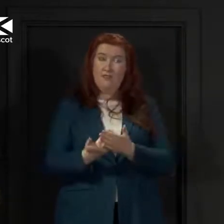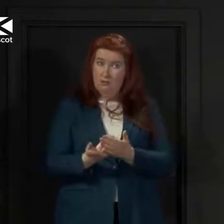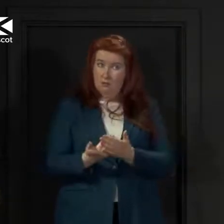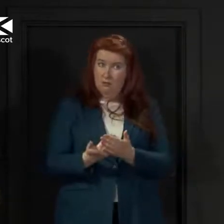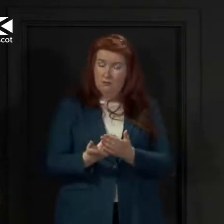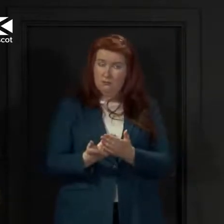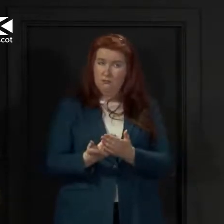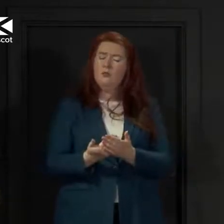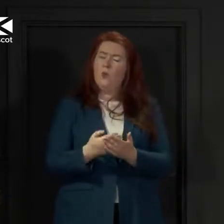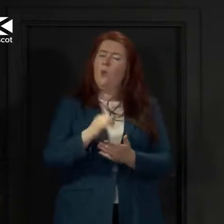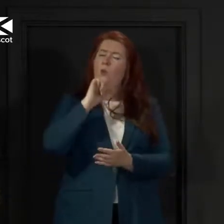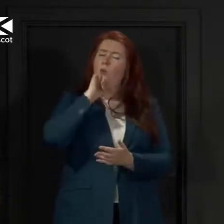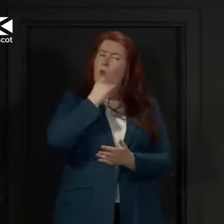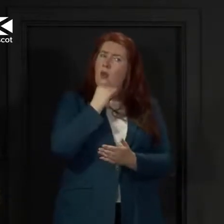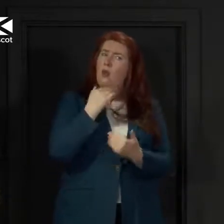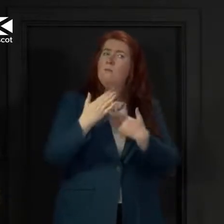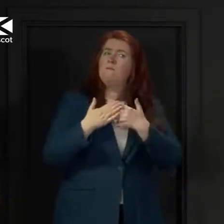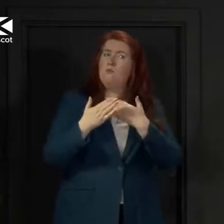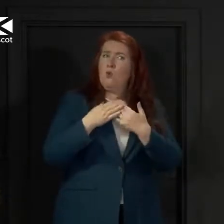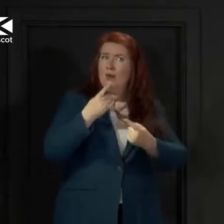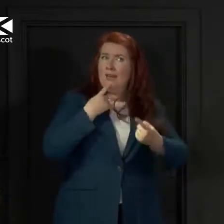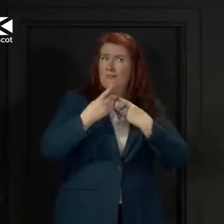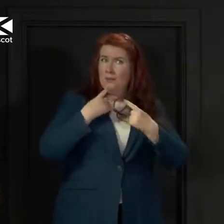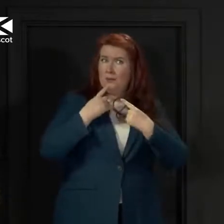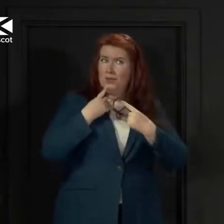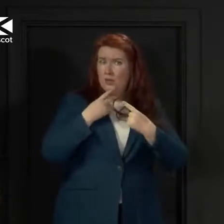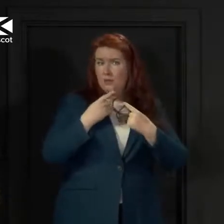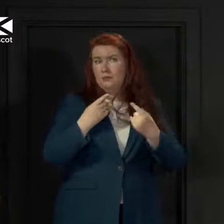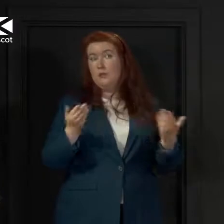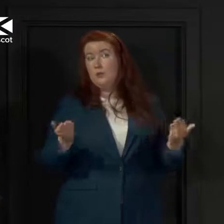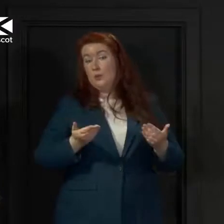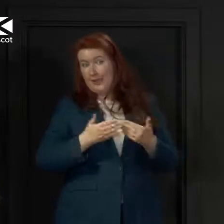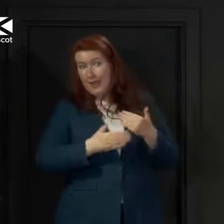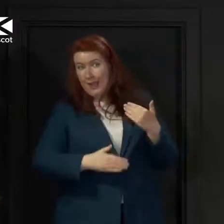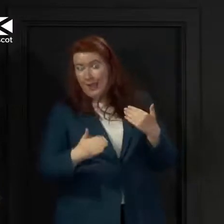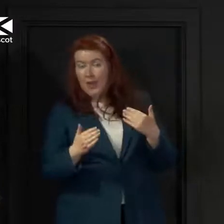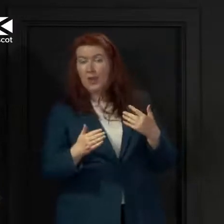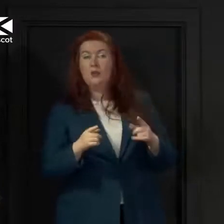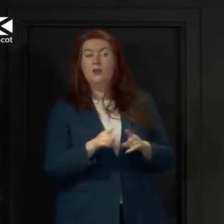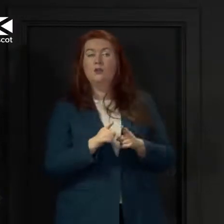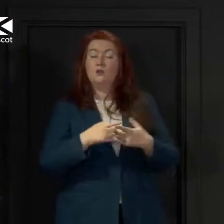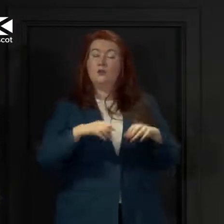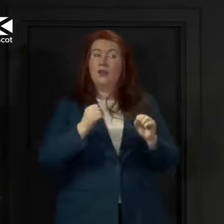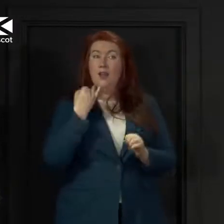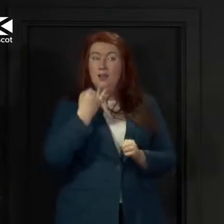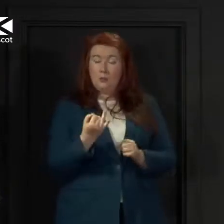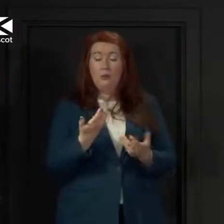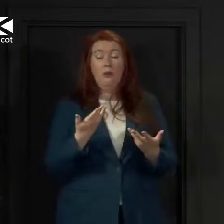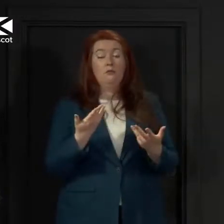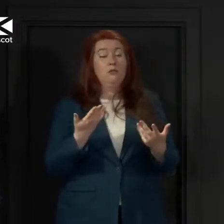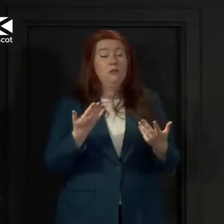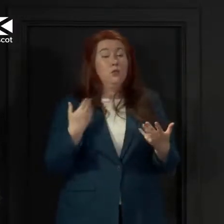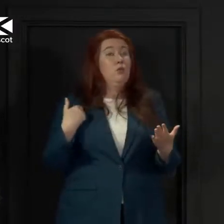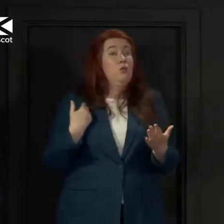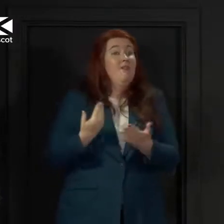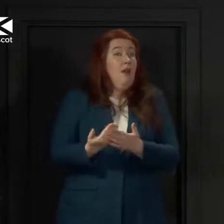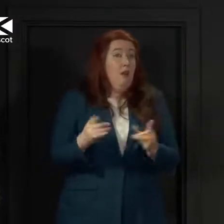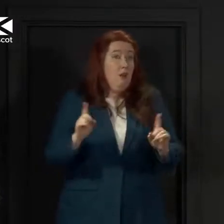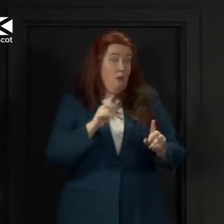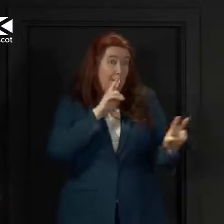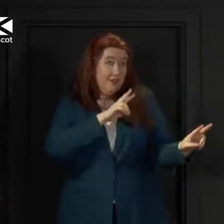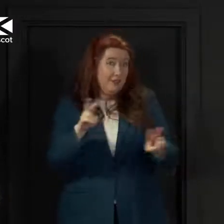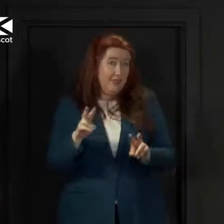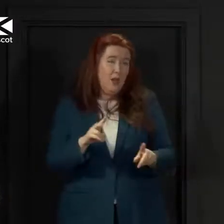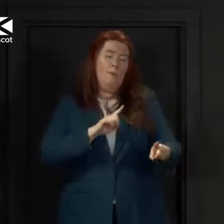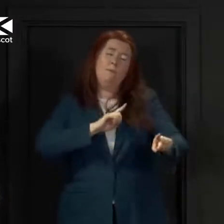more information as today plays out and we get into the start of next week but from what I've seen so far the